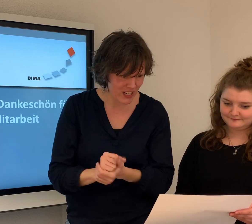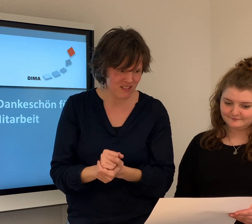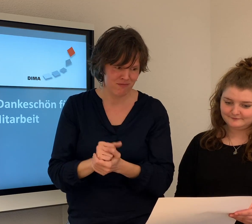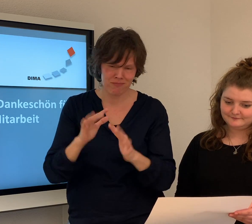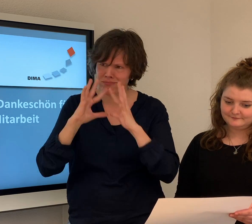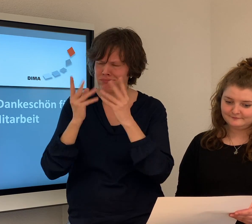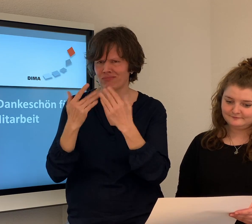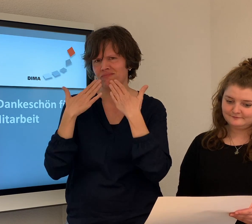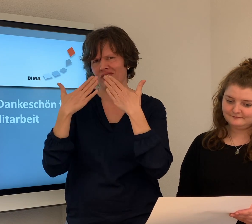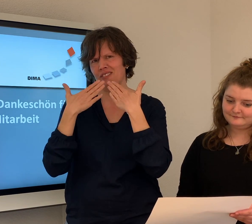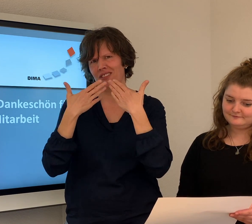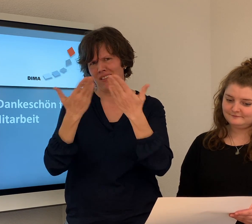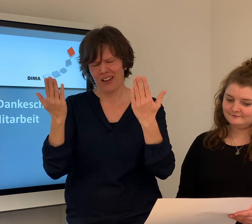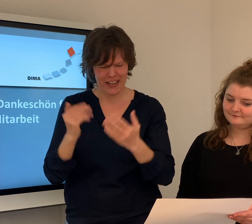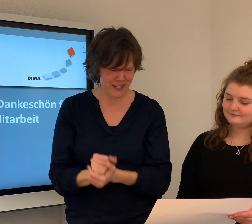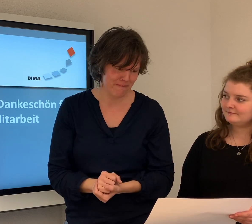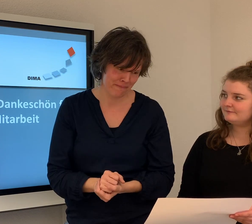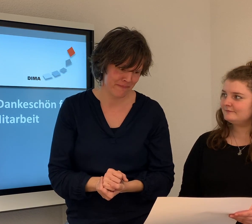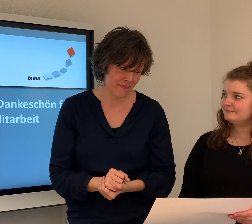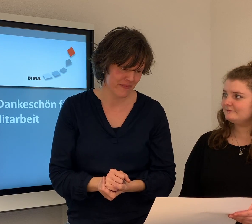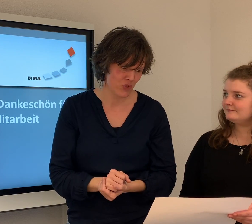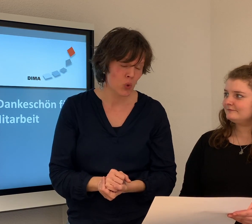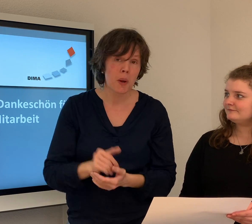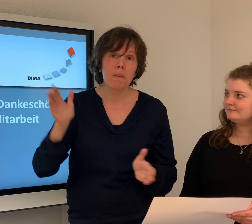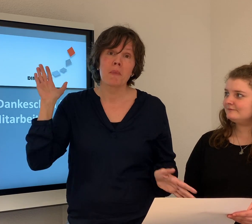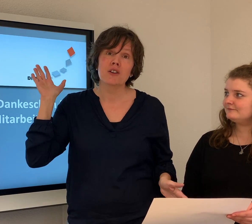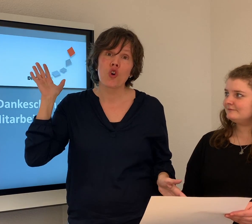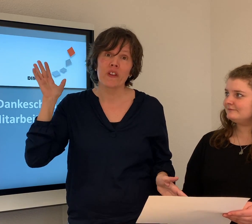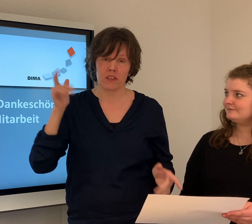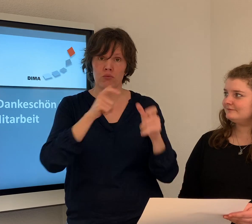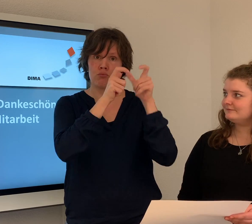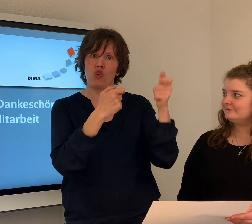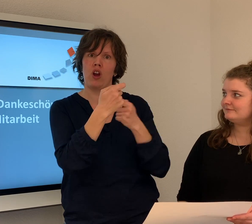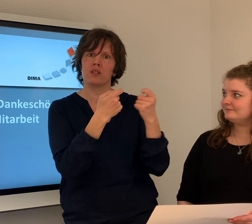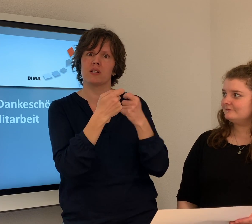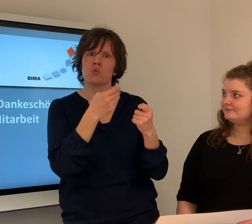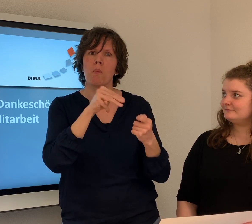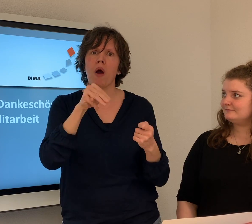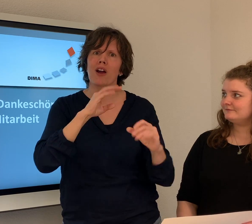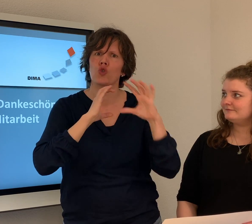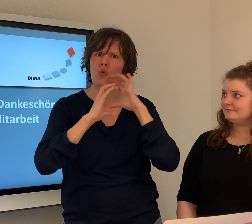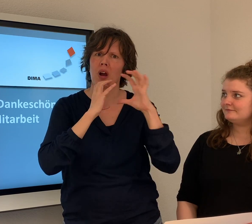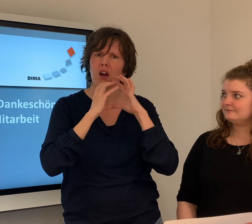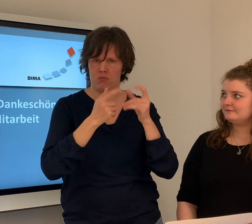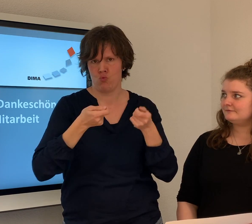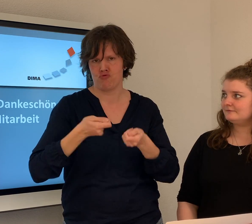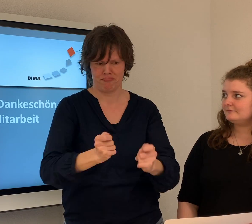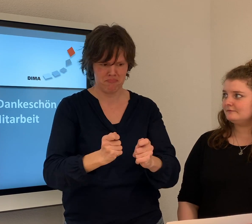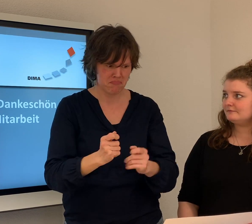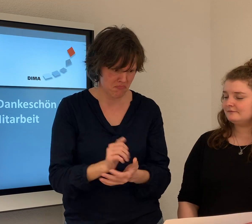And then and go back to